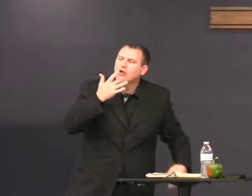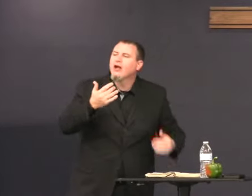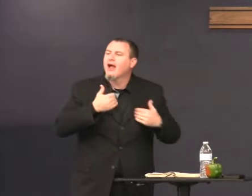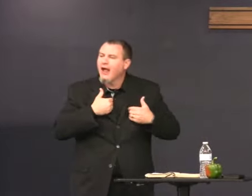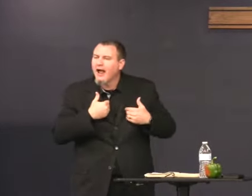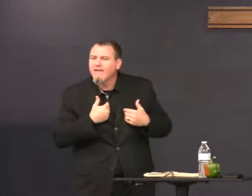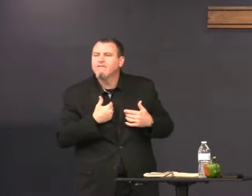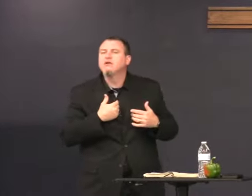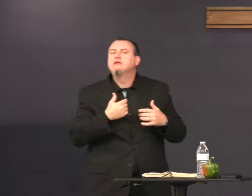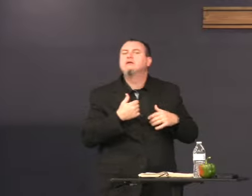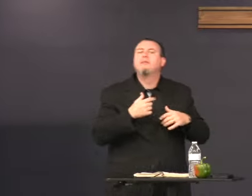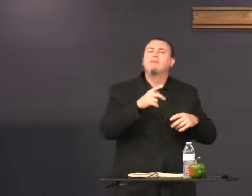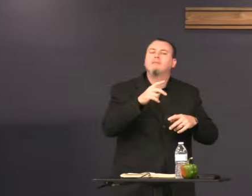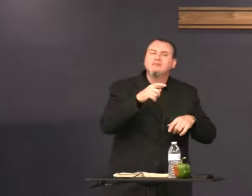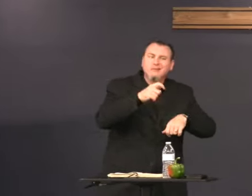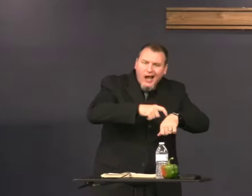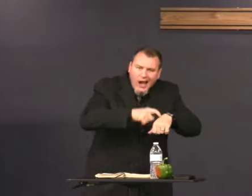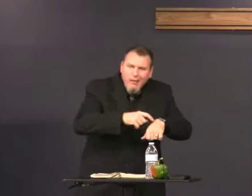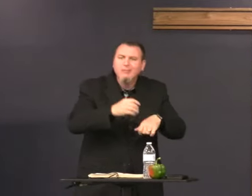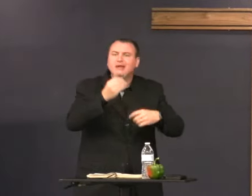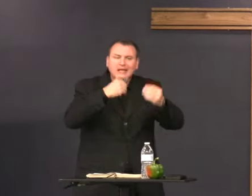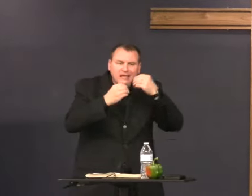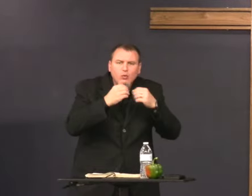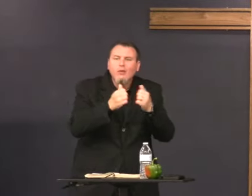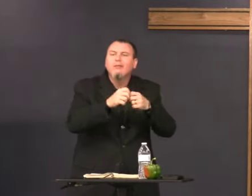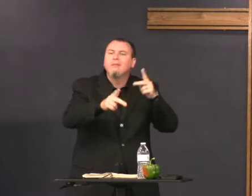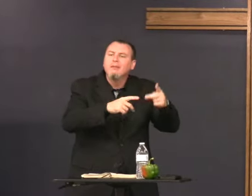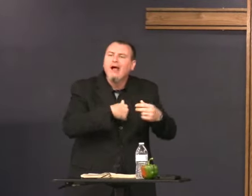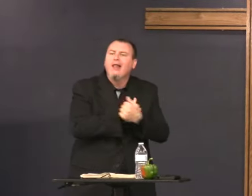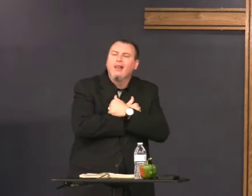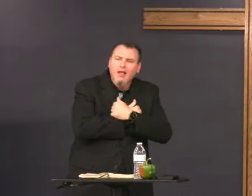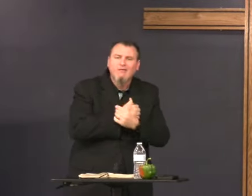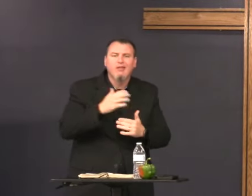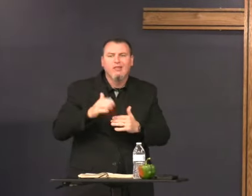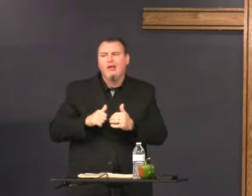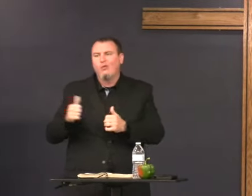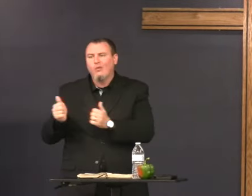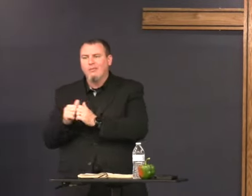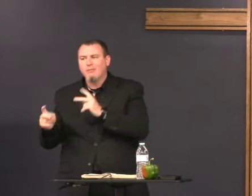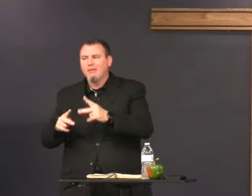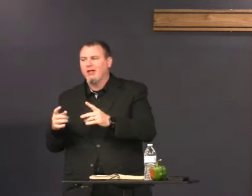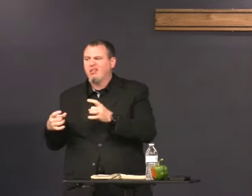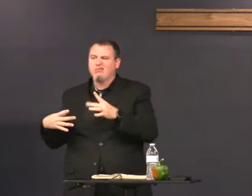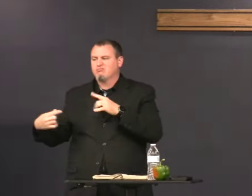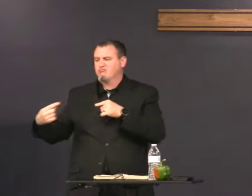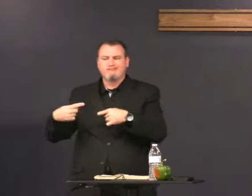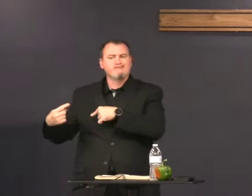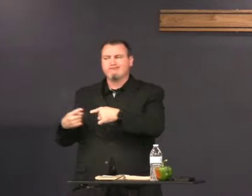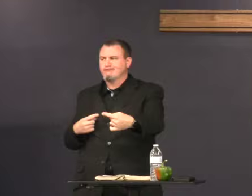I would rather have time to eat with people that I love than with people that